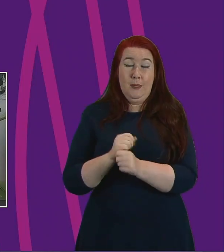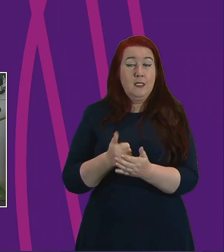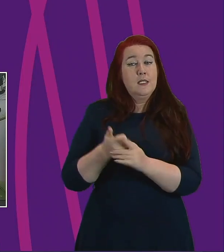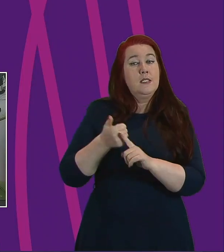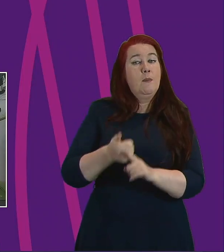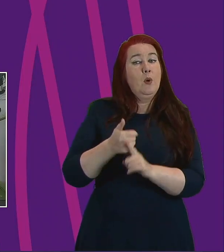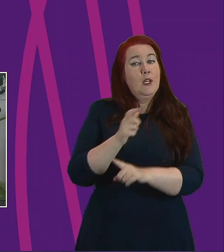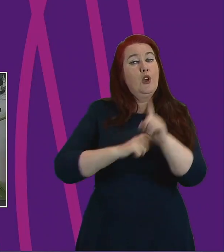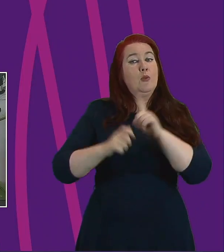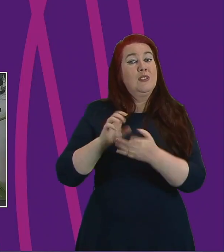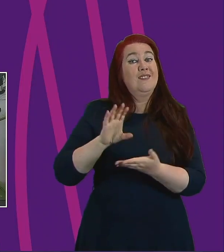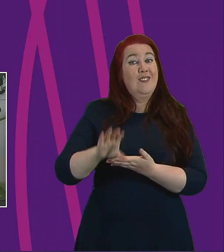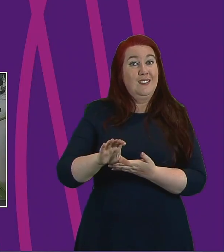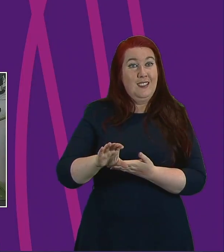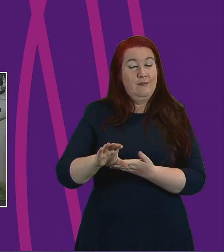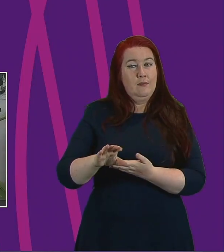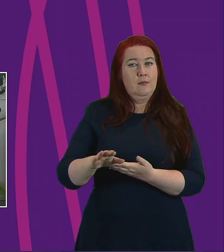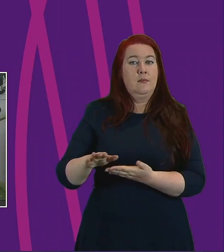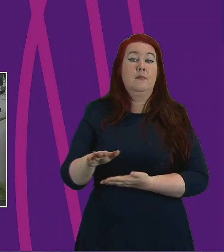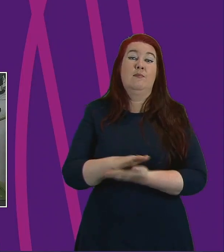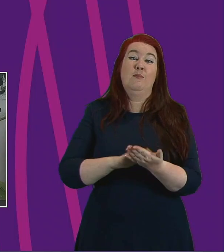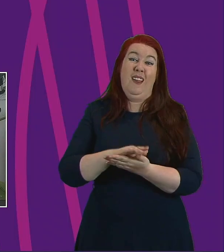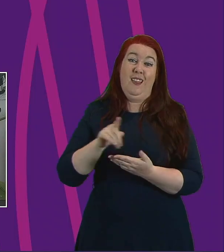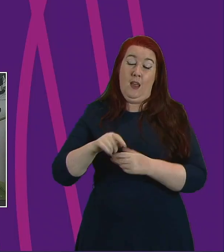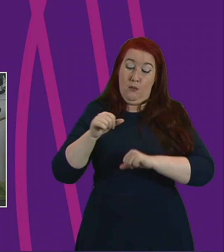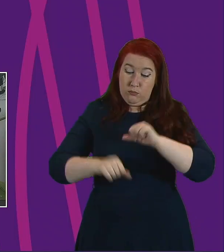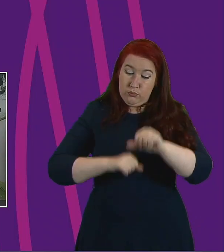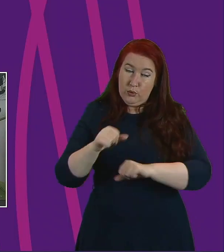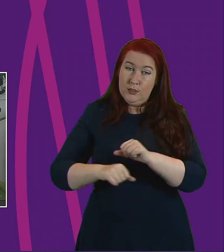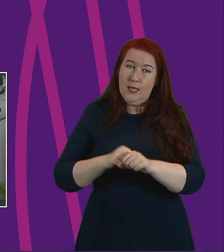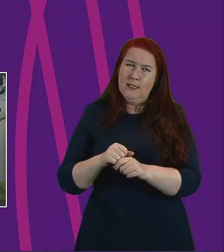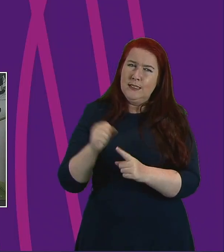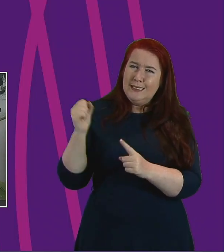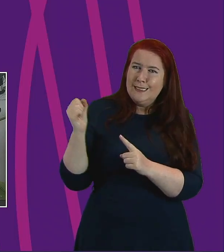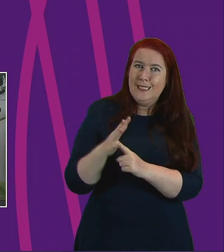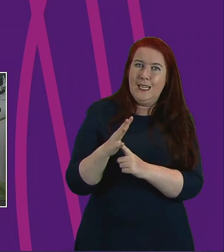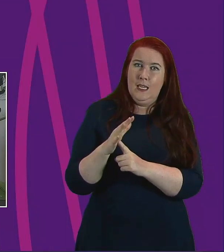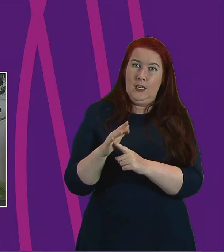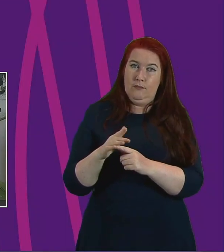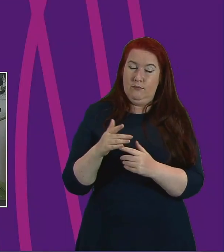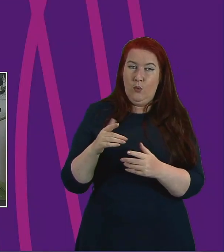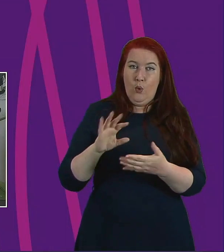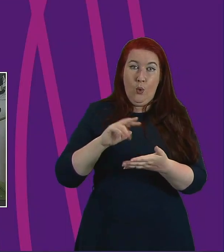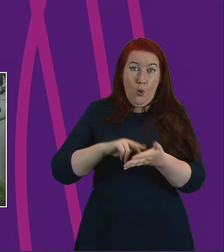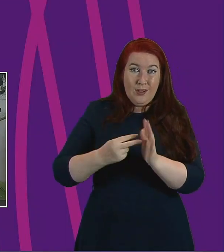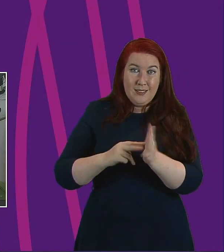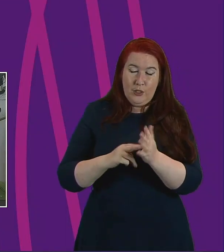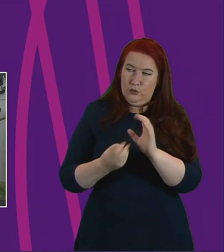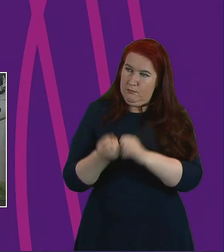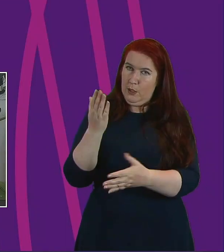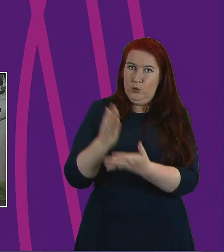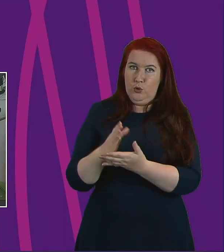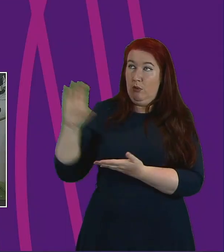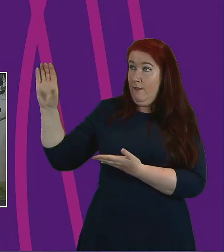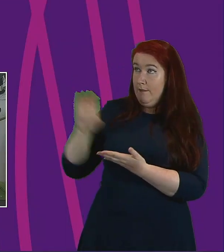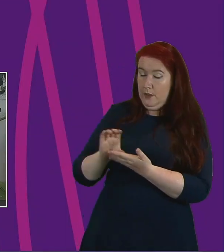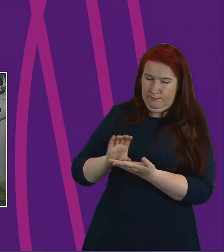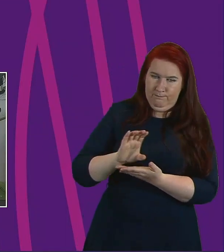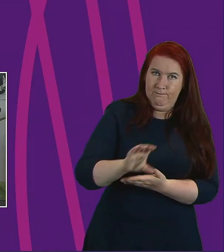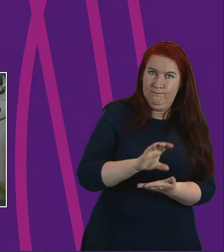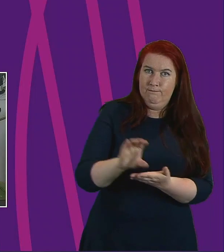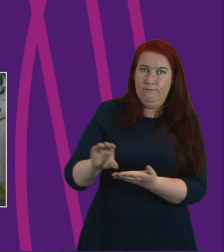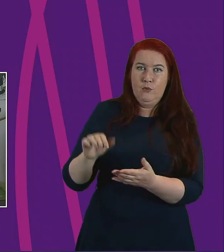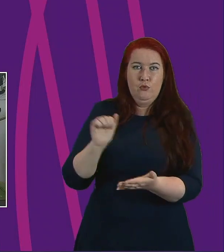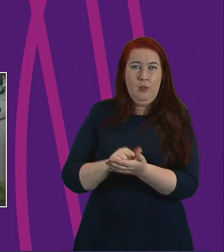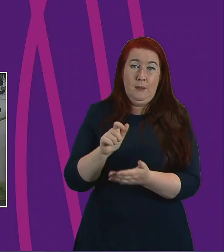This began the process of drawing together key anchor organisations to get the money to the right places. It has been